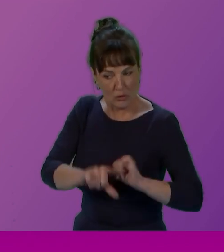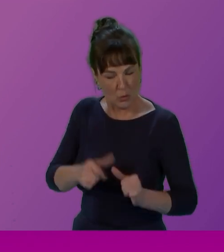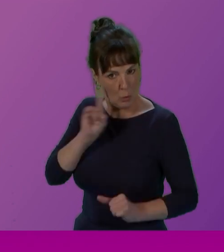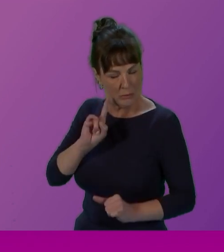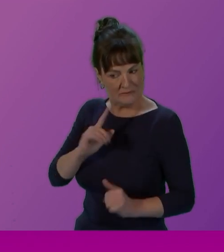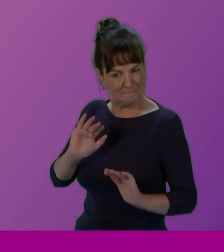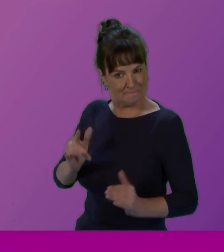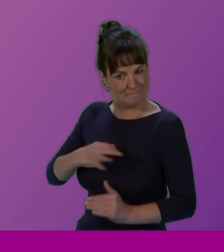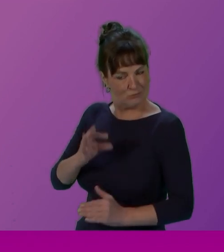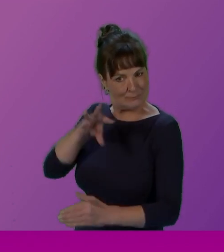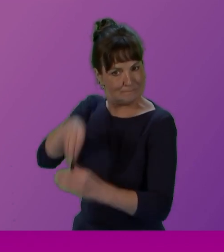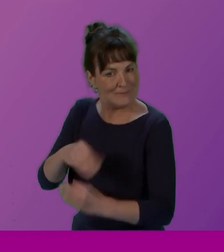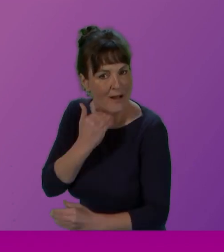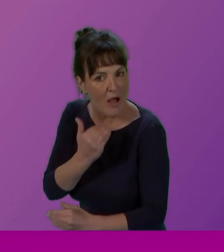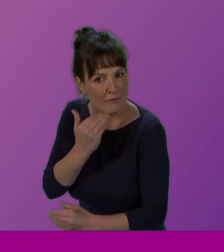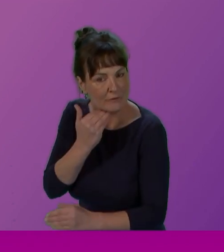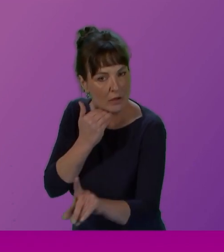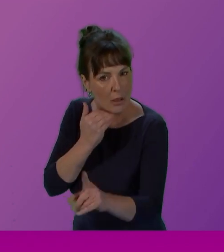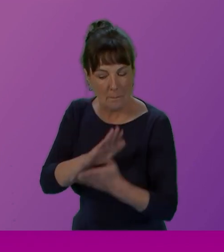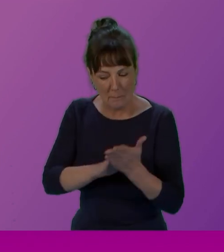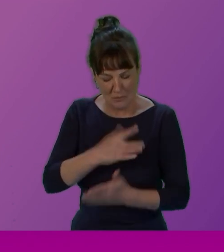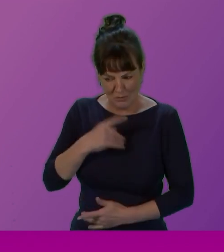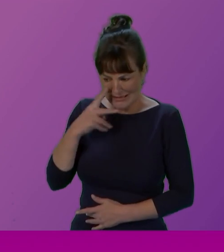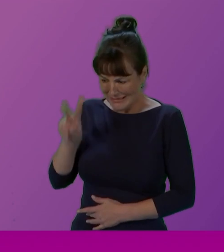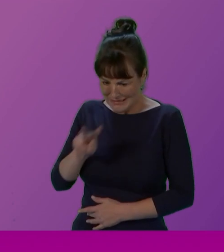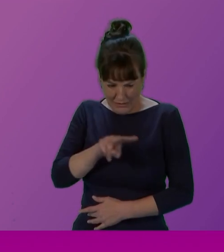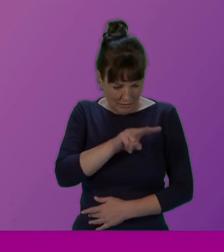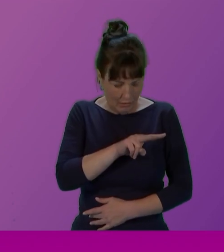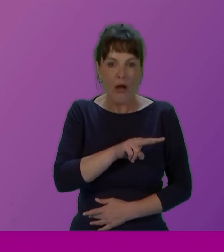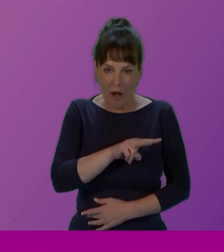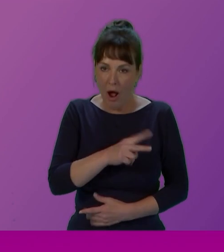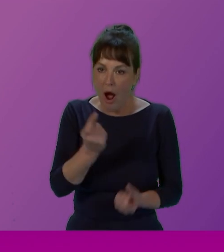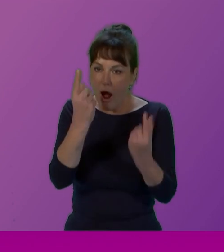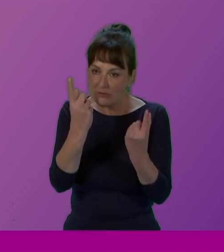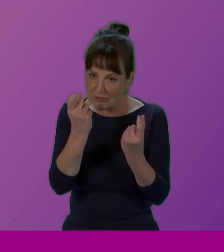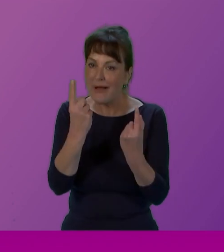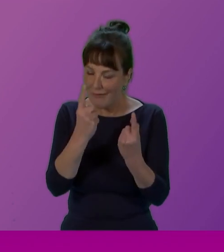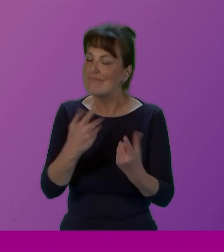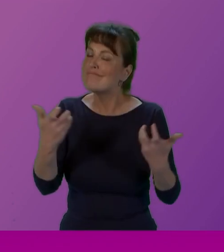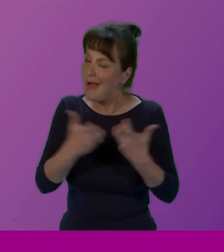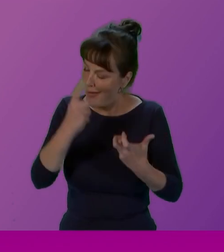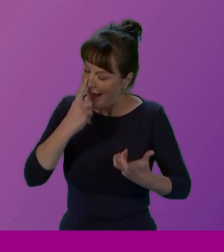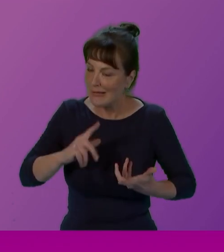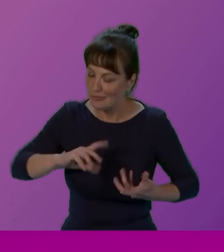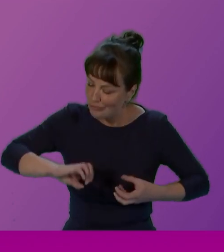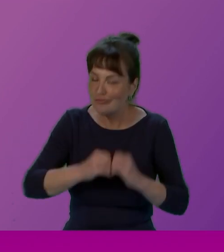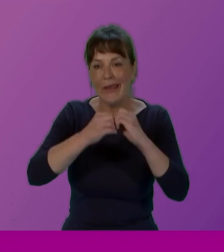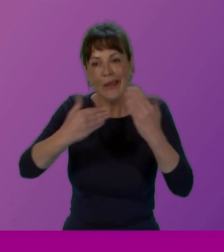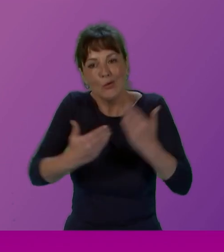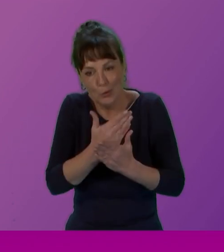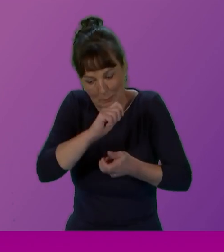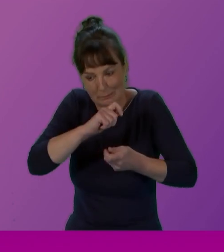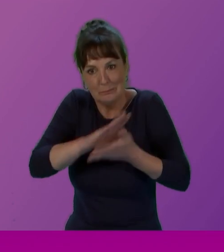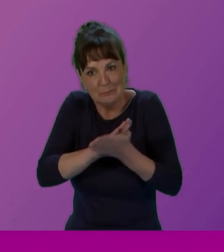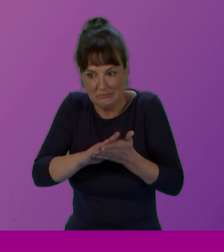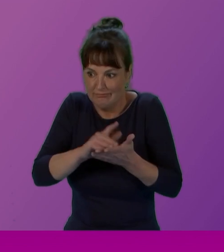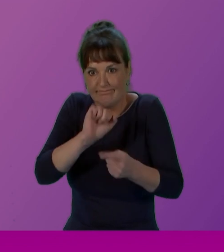So it's really important that we understand that, because then we're in a better position to change it. But this report is just one step on our way to